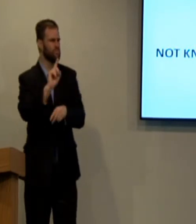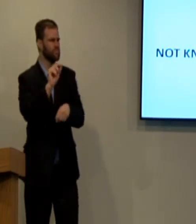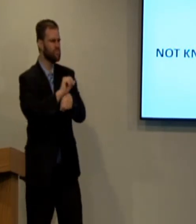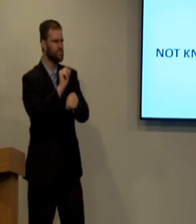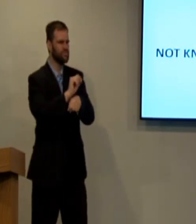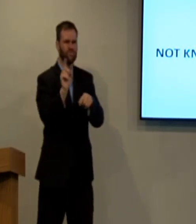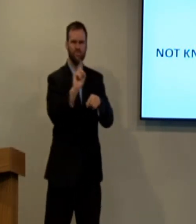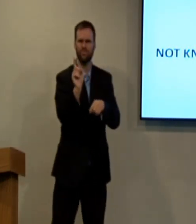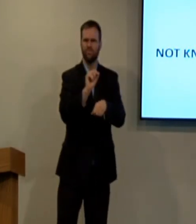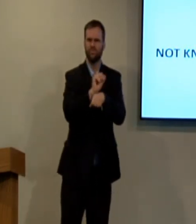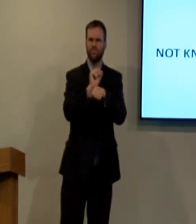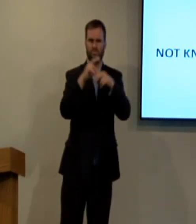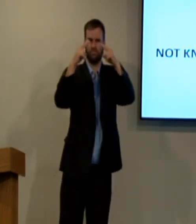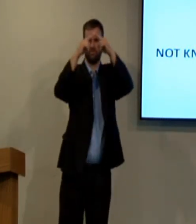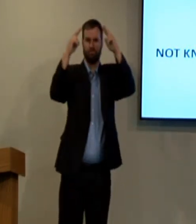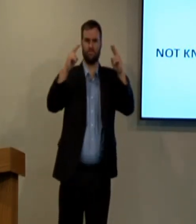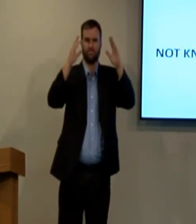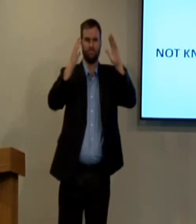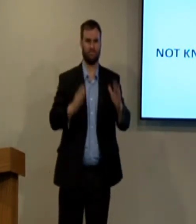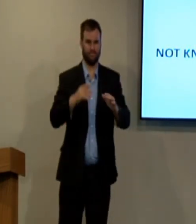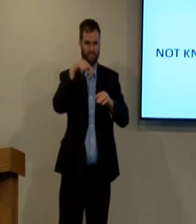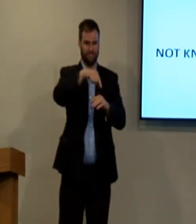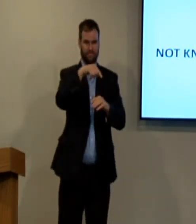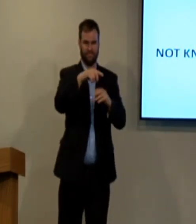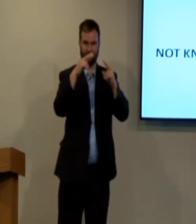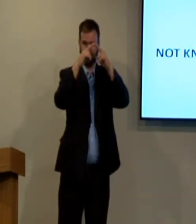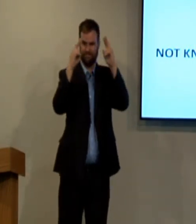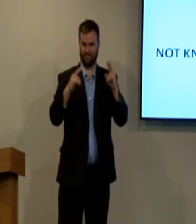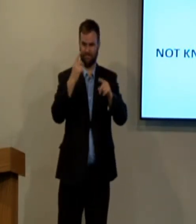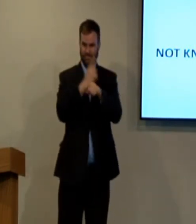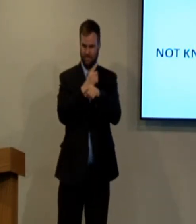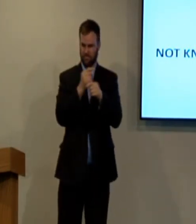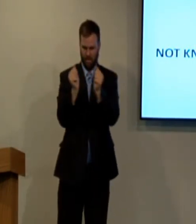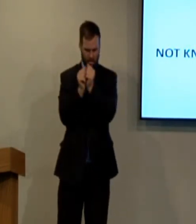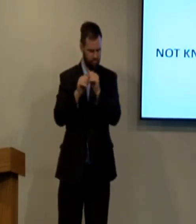worked in a specific place, and that place was the tabernacle.